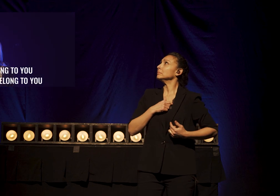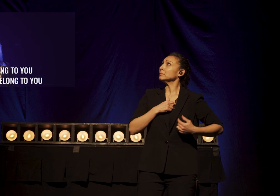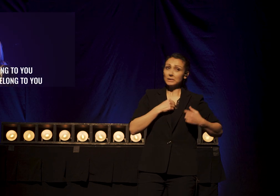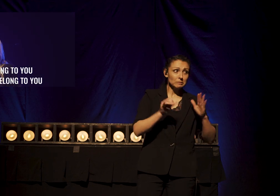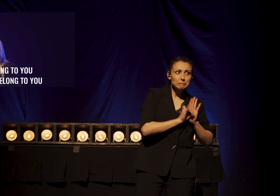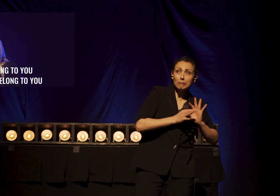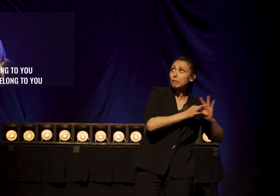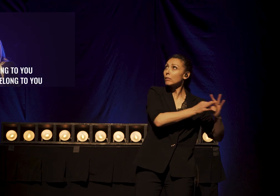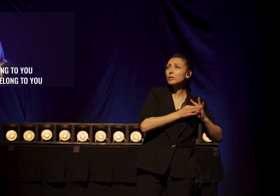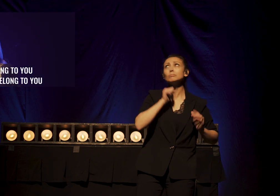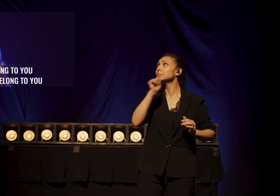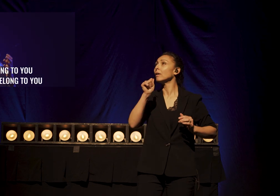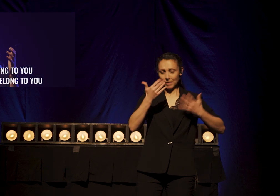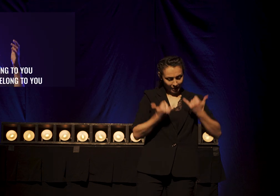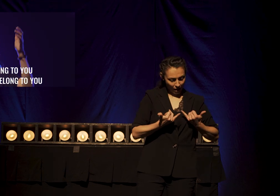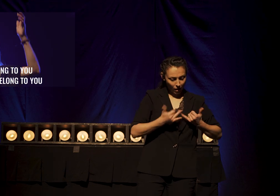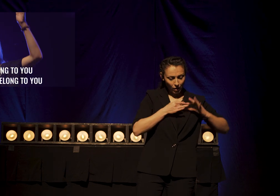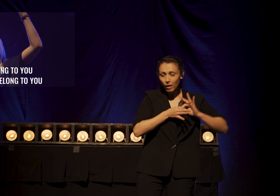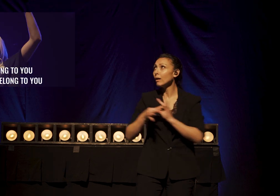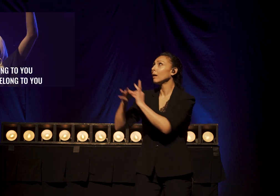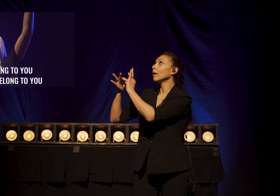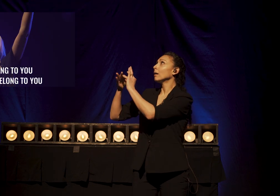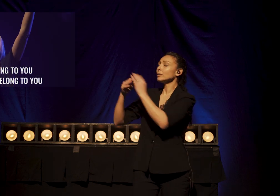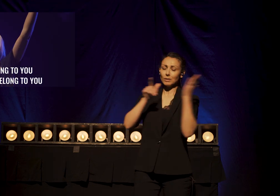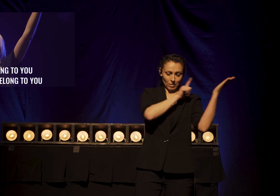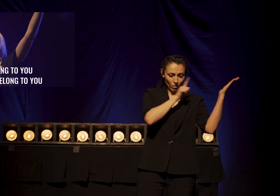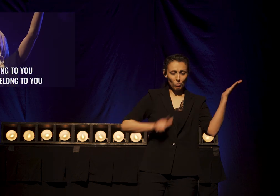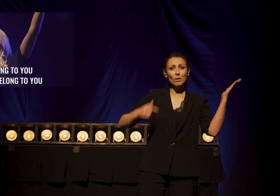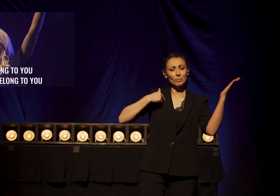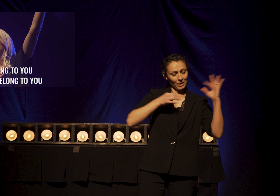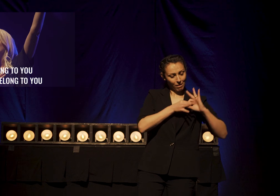belong to you. I I belong to you.